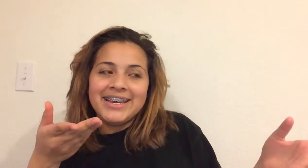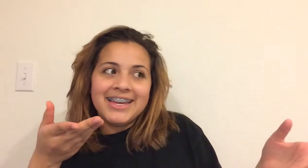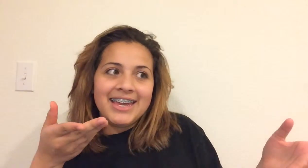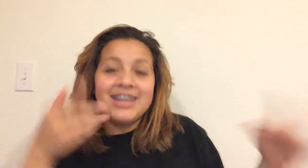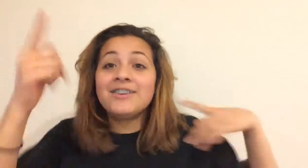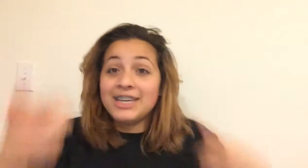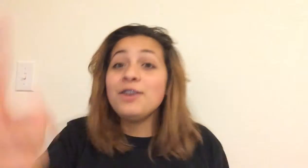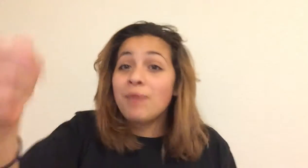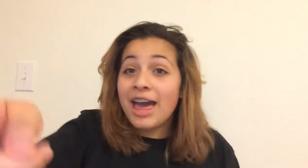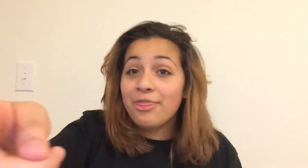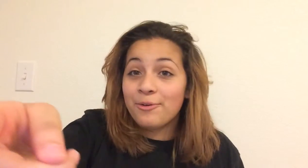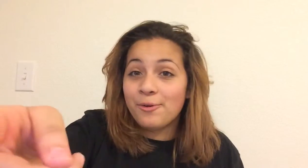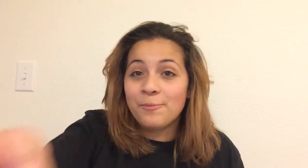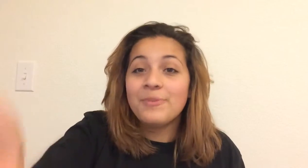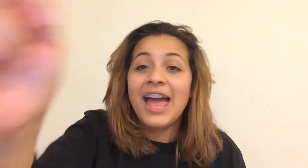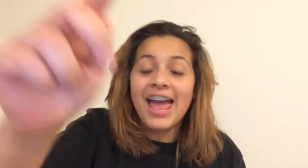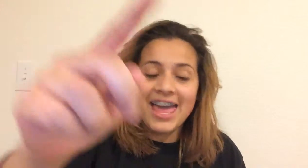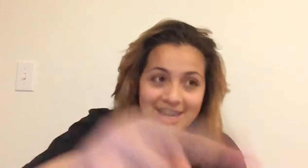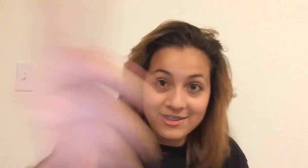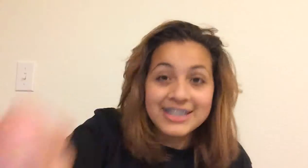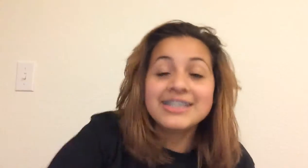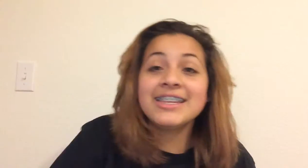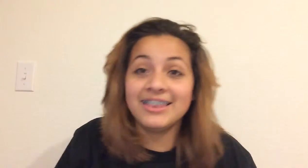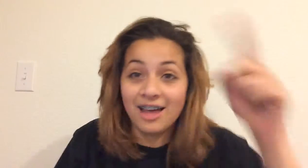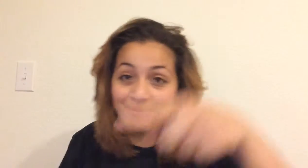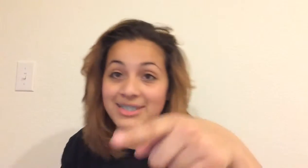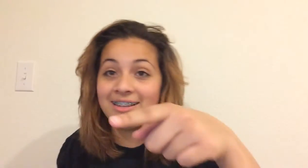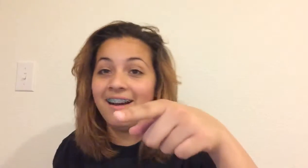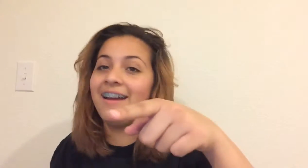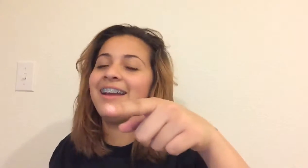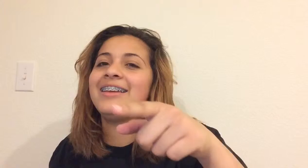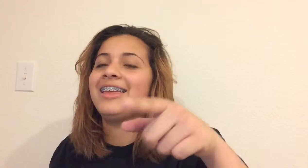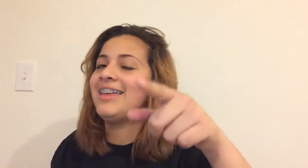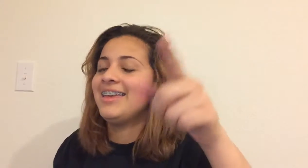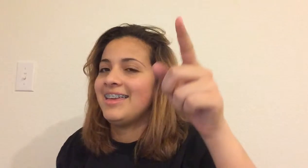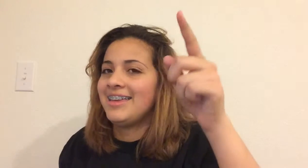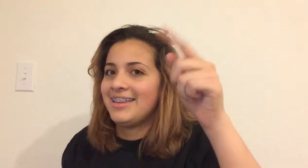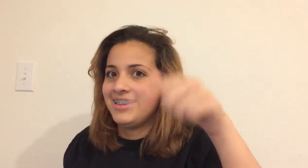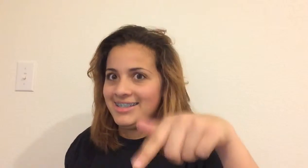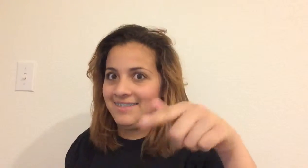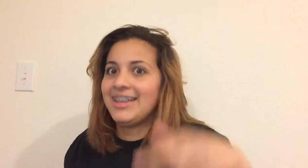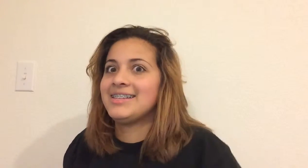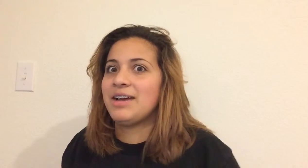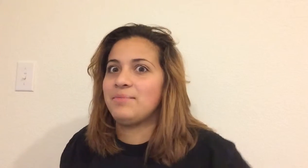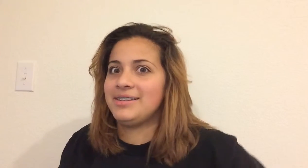And you clean your bathroom And you listen to the Lama song And stuff like this happens